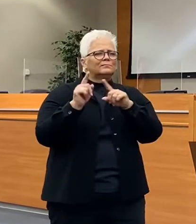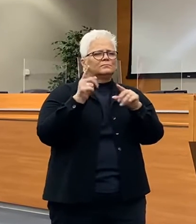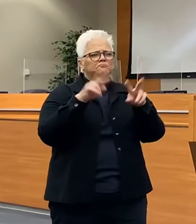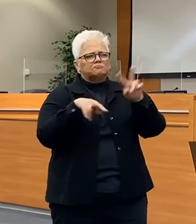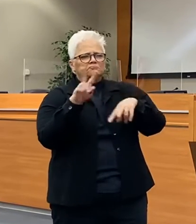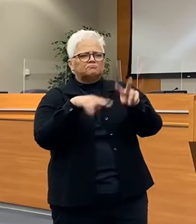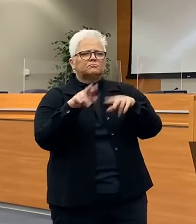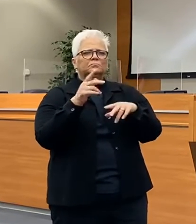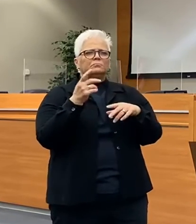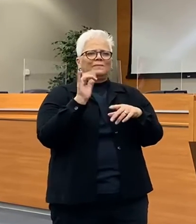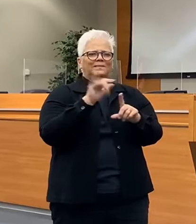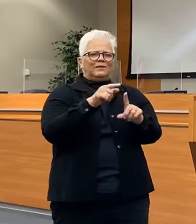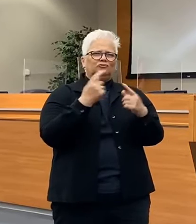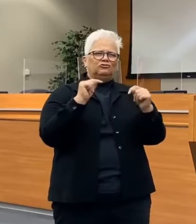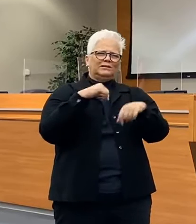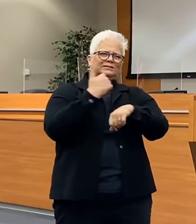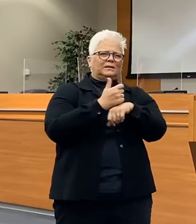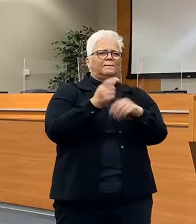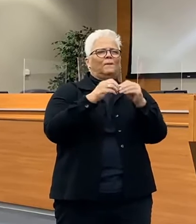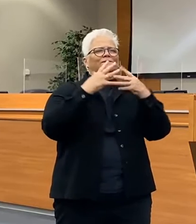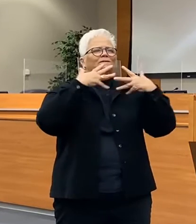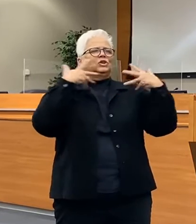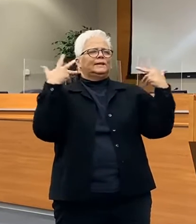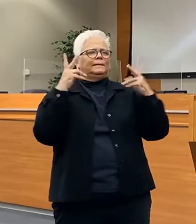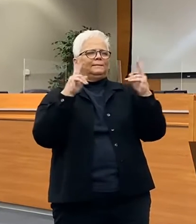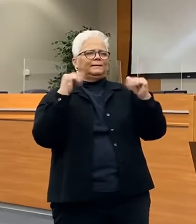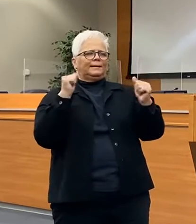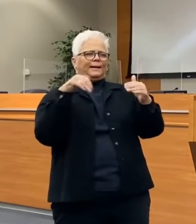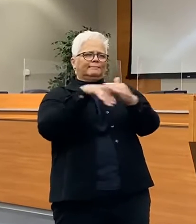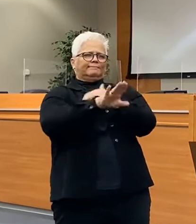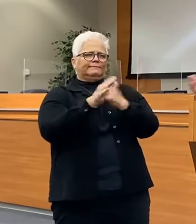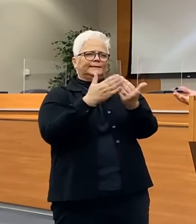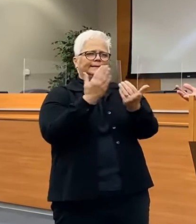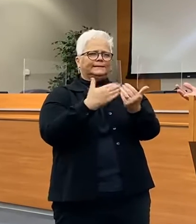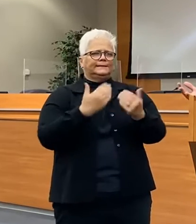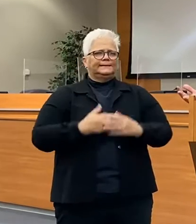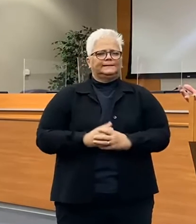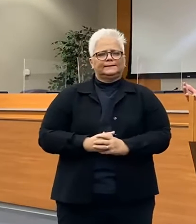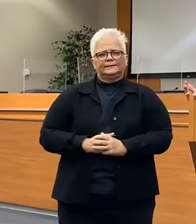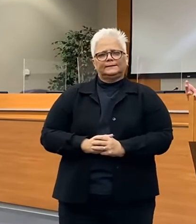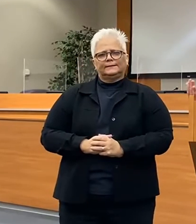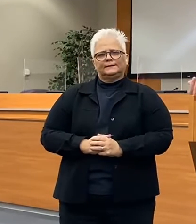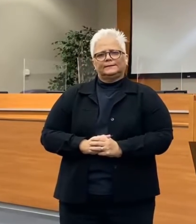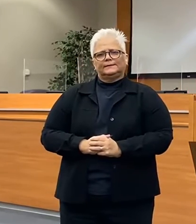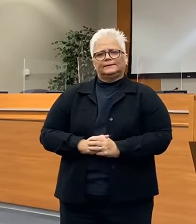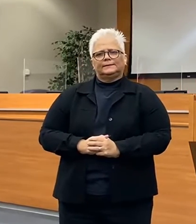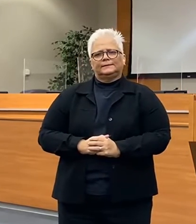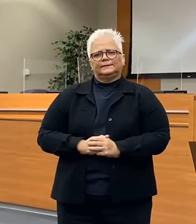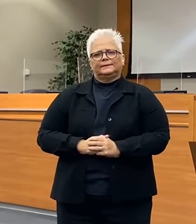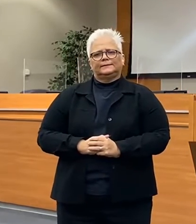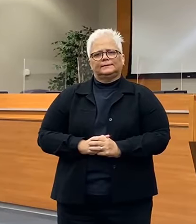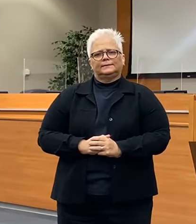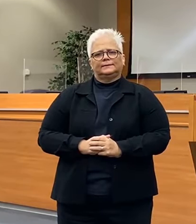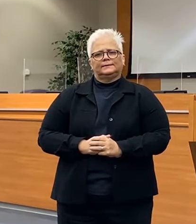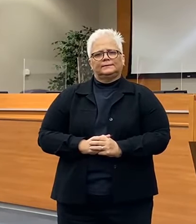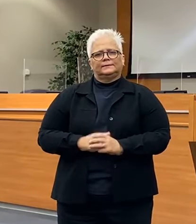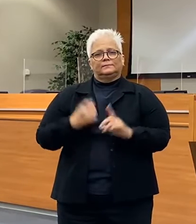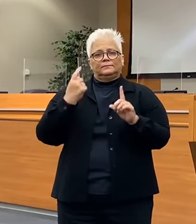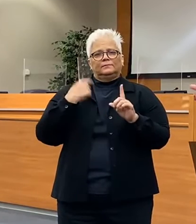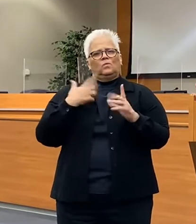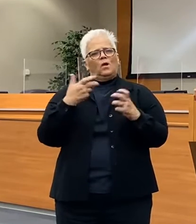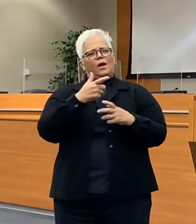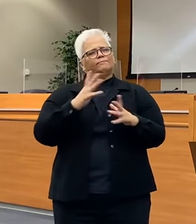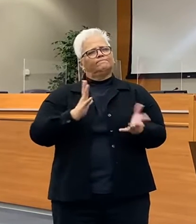user-friendly experience. And so moving forward, we'll have a first-class facility that's available for that. I think